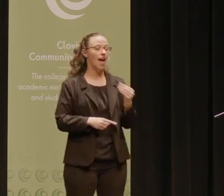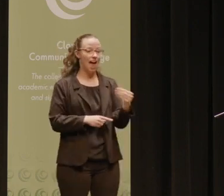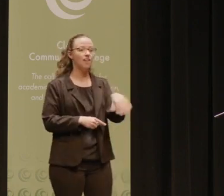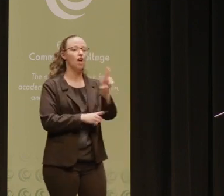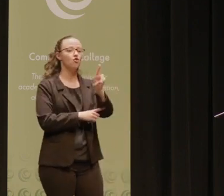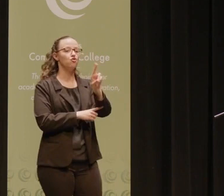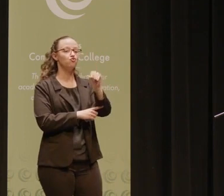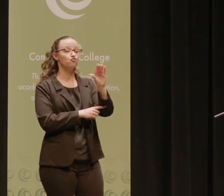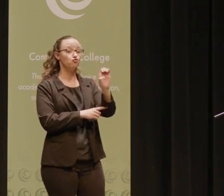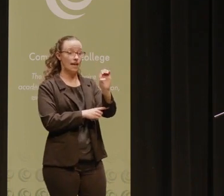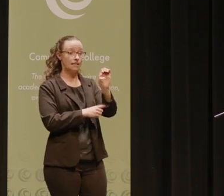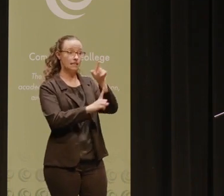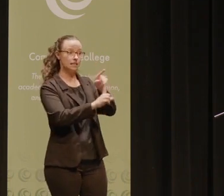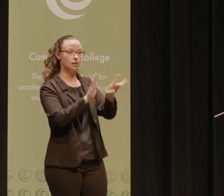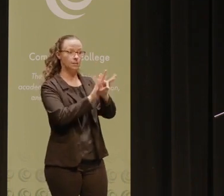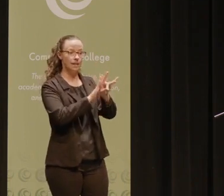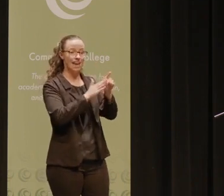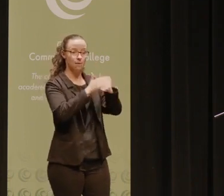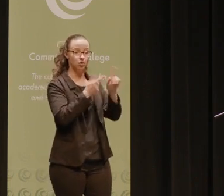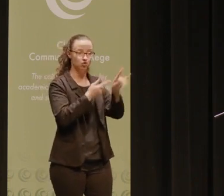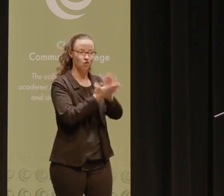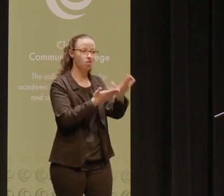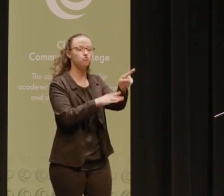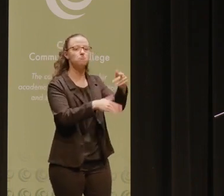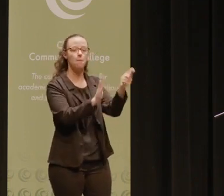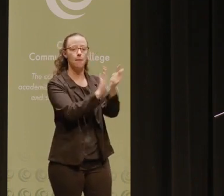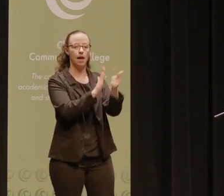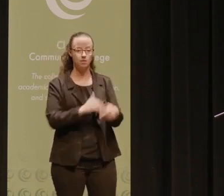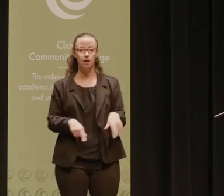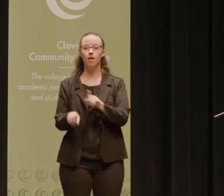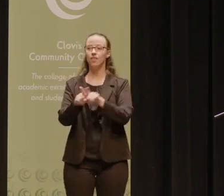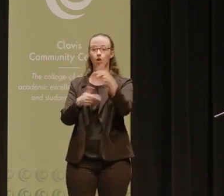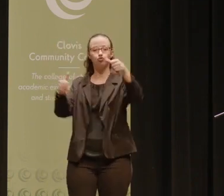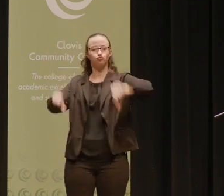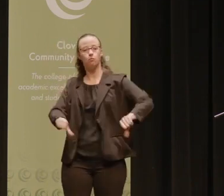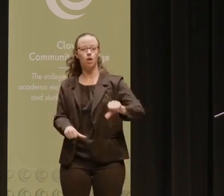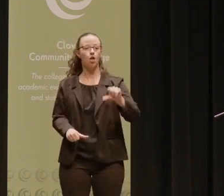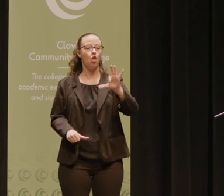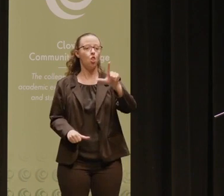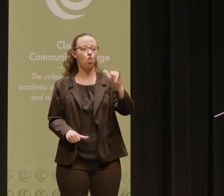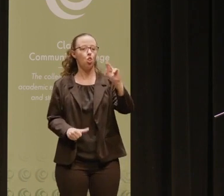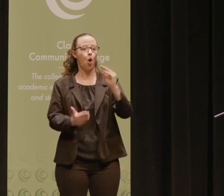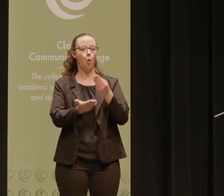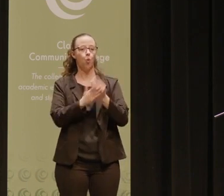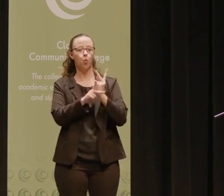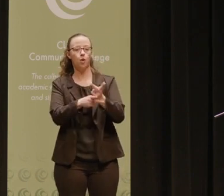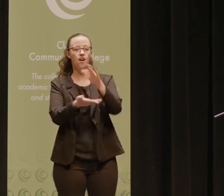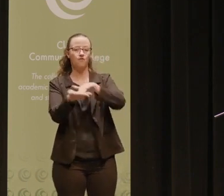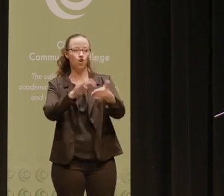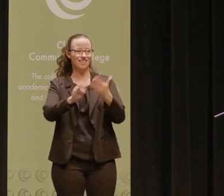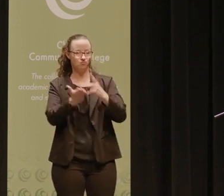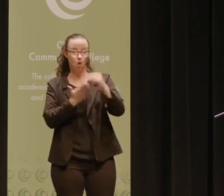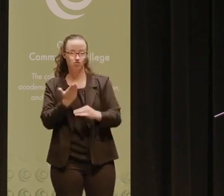unconstitutional. They also rejected the Biden administration's loan forgiveness program, which many students and families, perhaps even